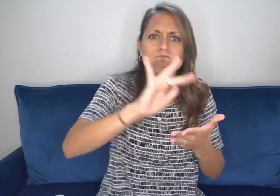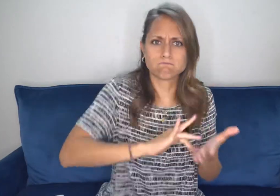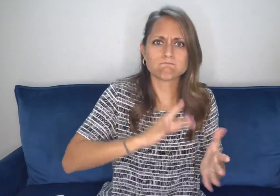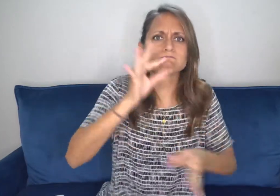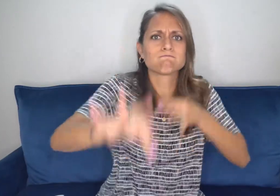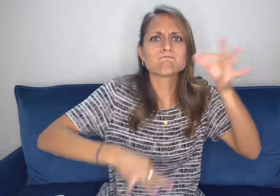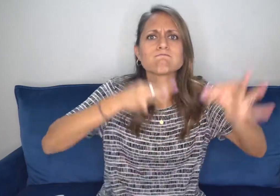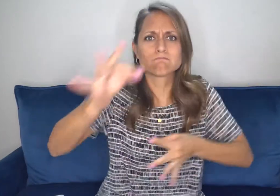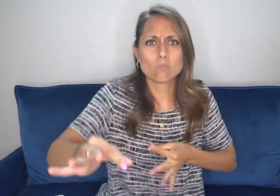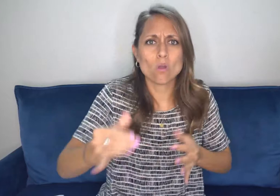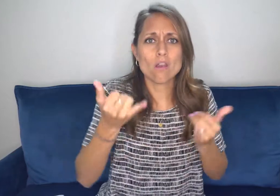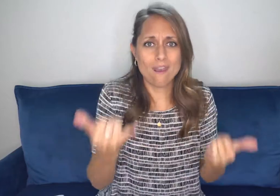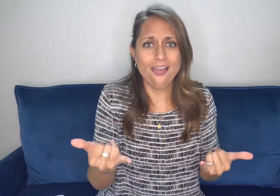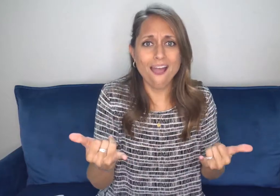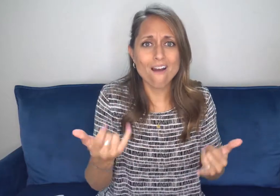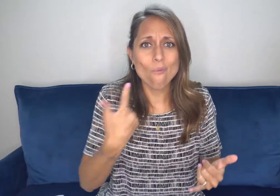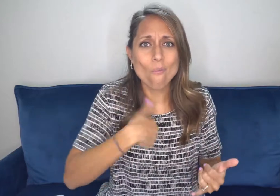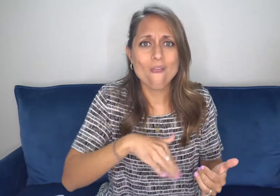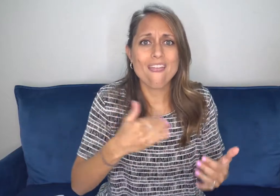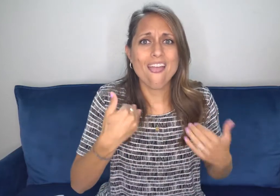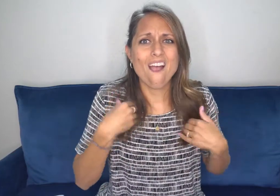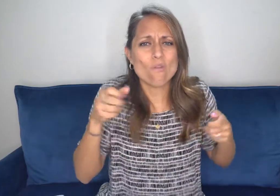the cost. He paid that substitutiary fee.